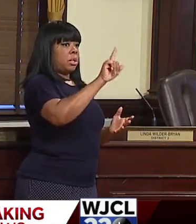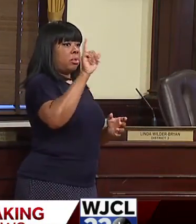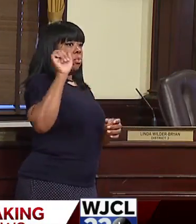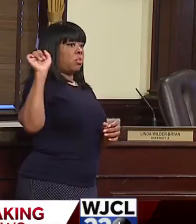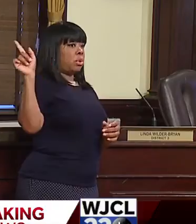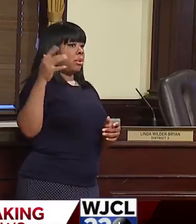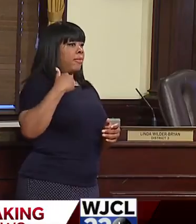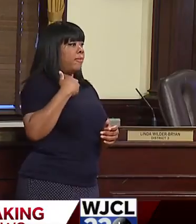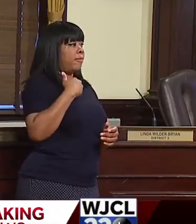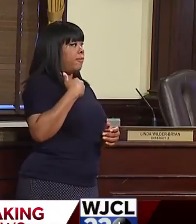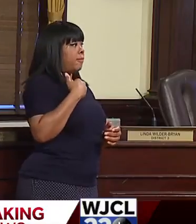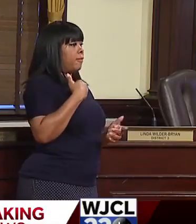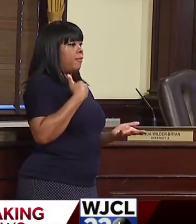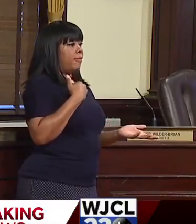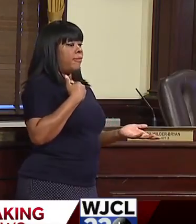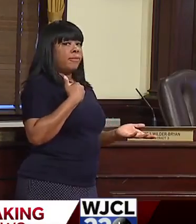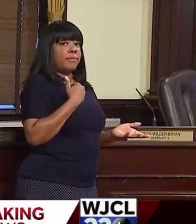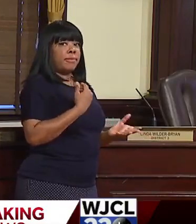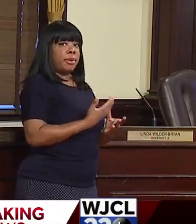you may have.